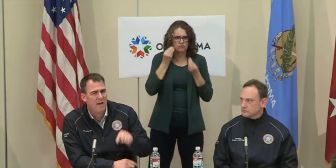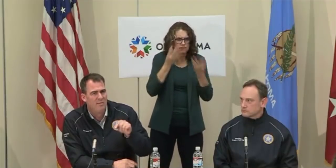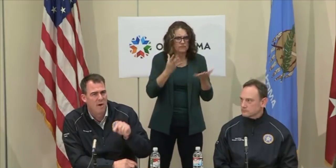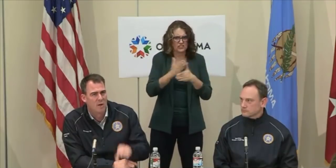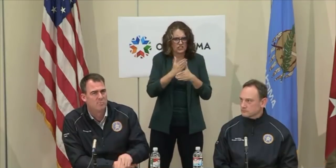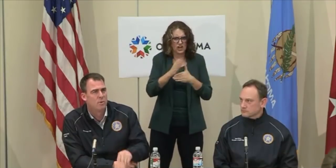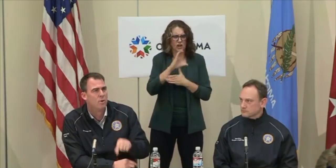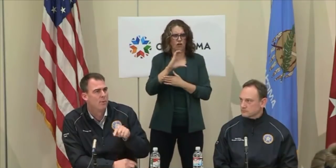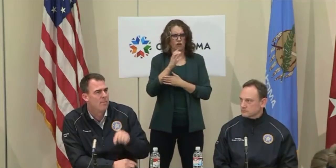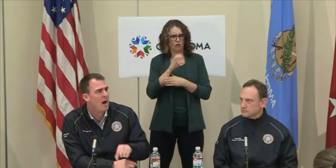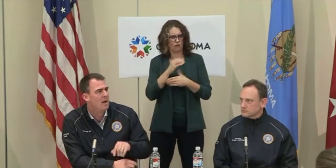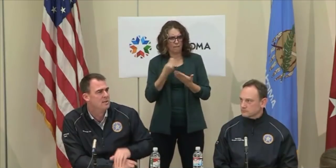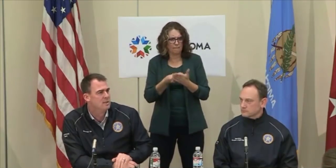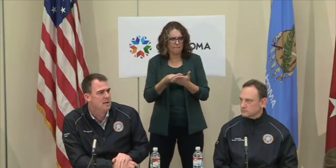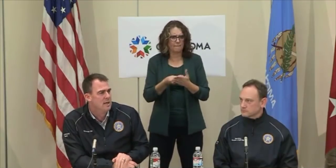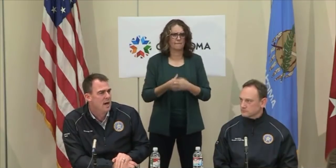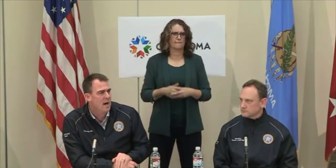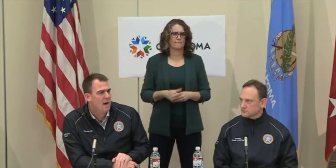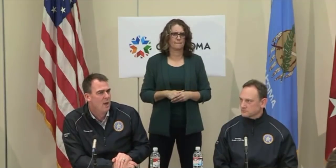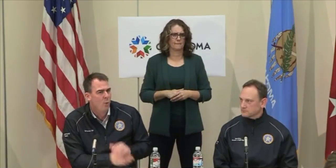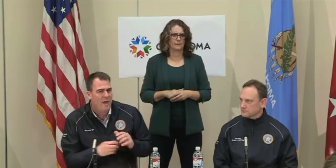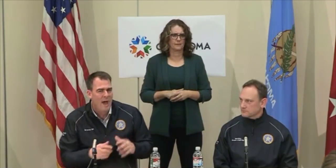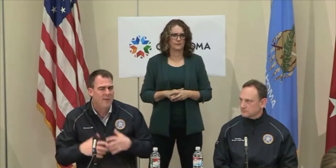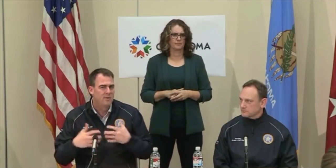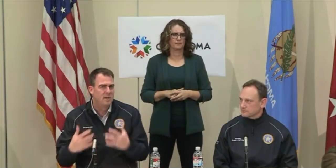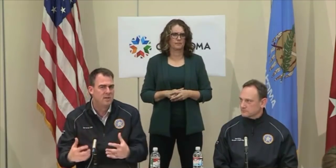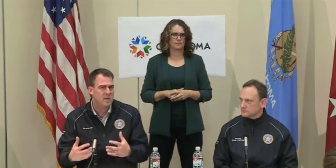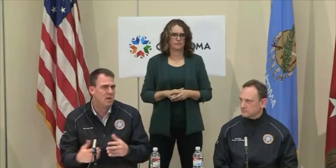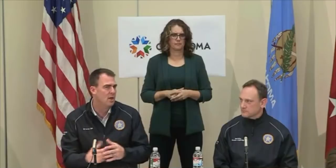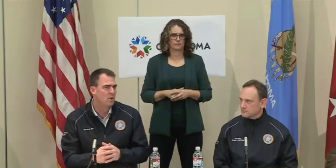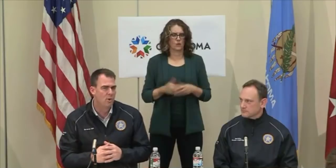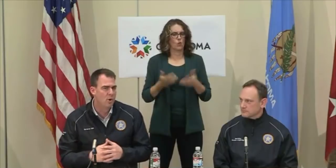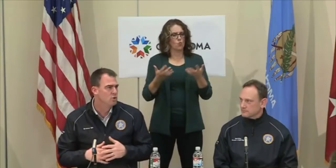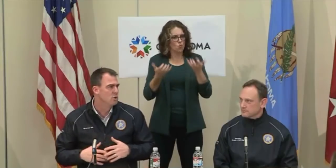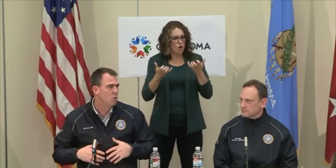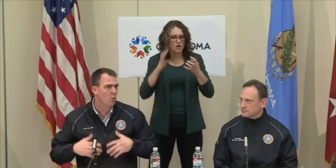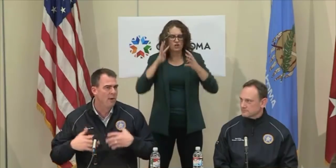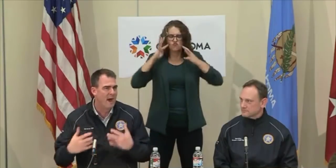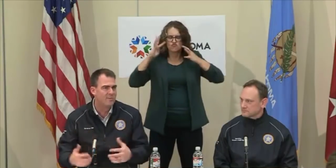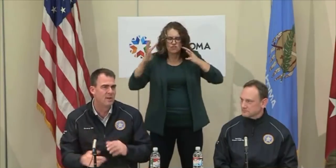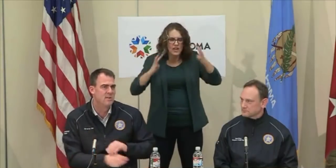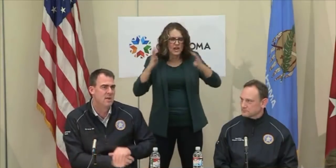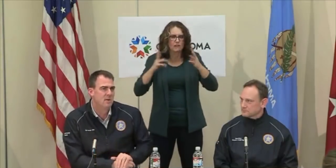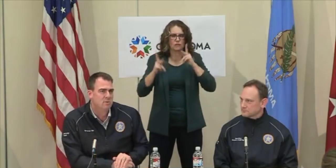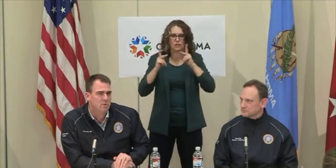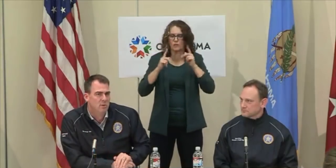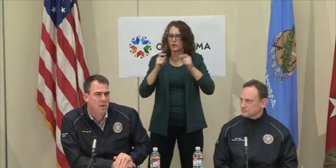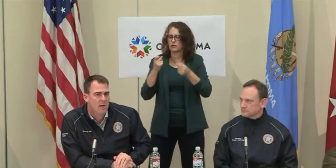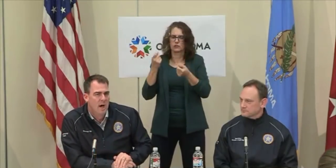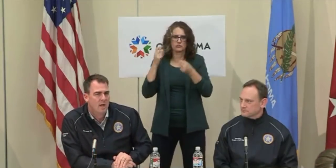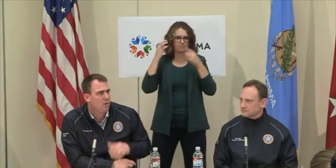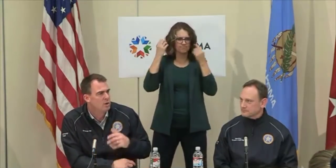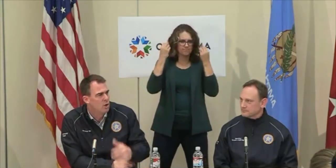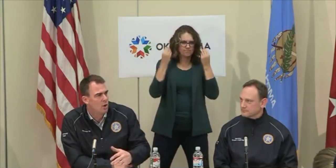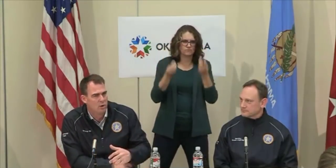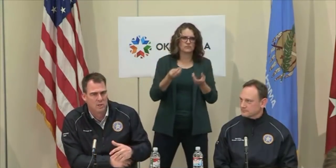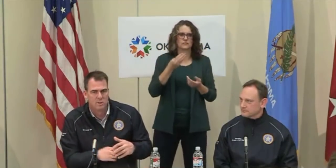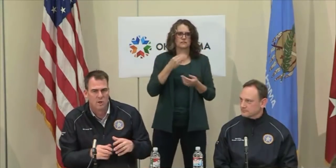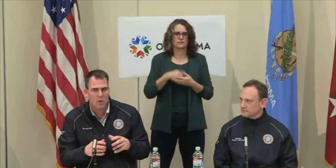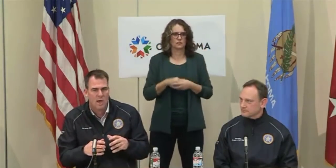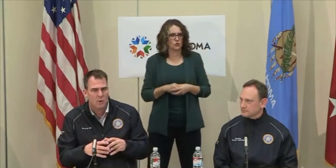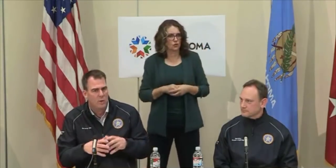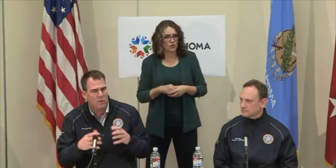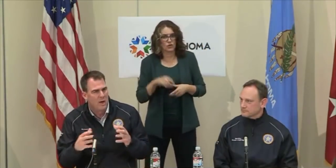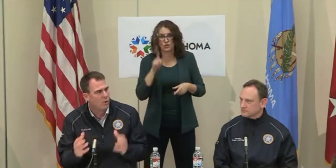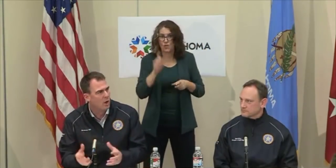innovative entrepreneurial minds. We have to continue to go to the grocery store. We have to continue to go to church.